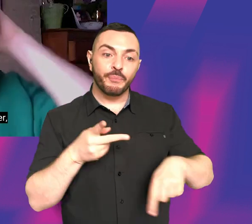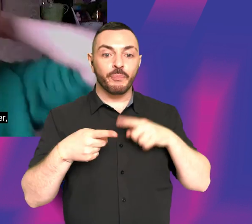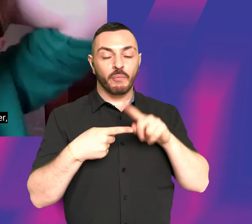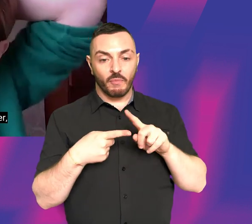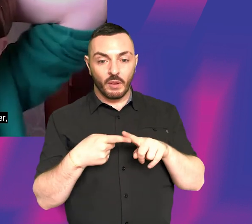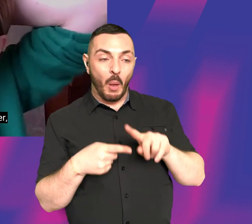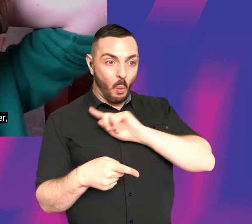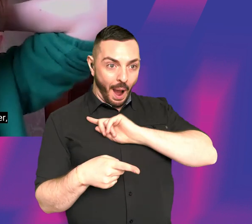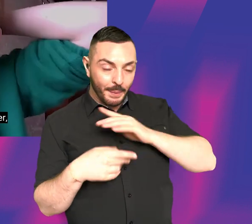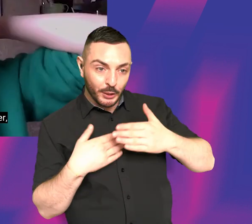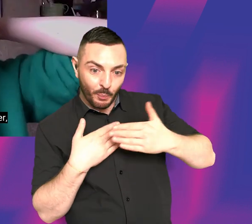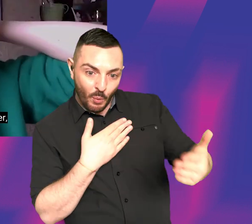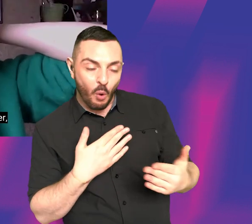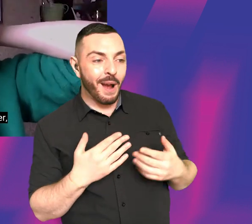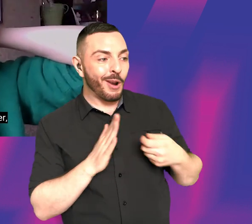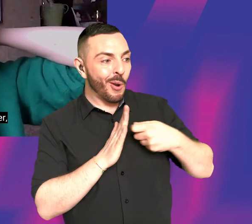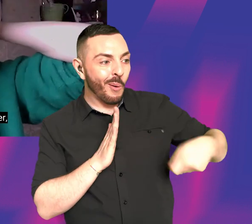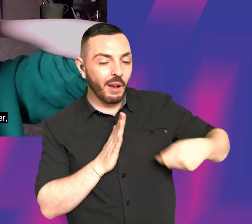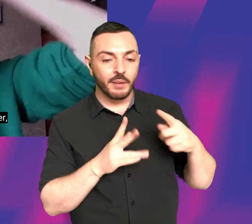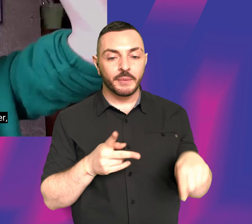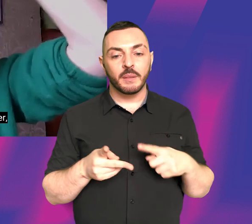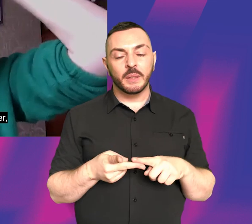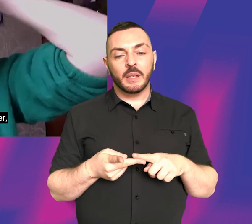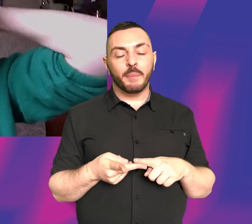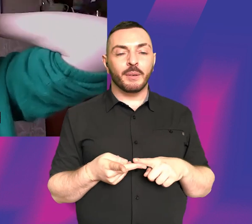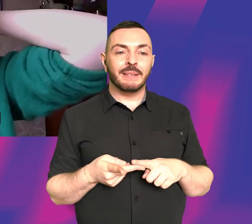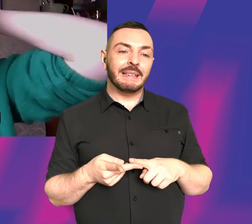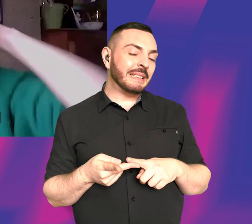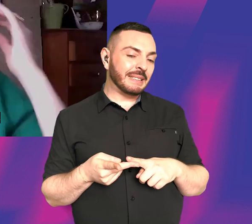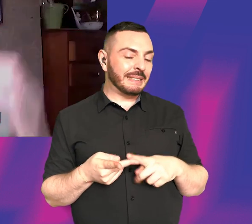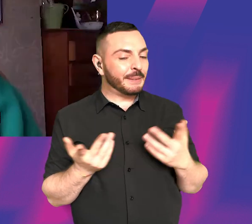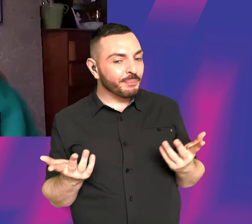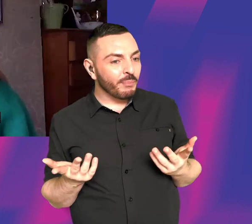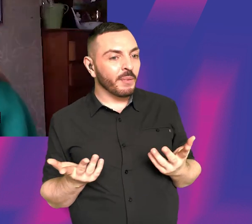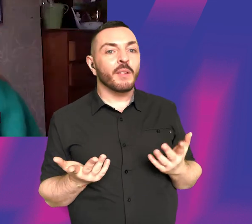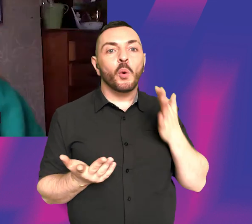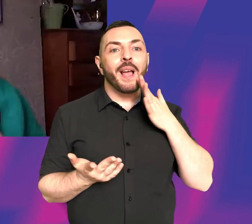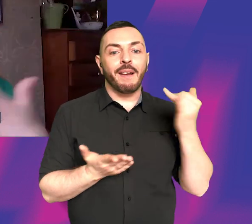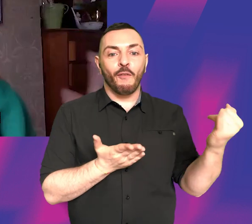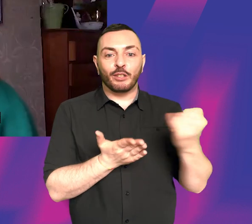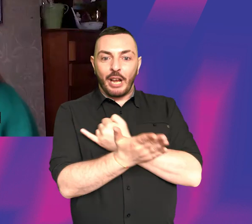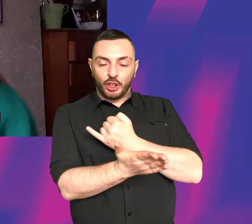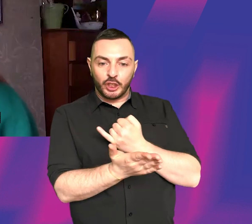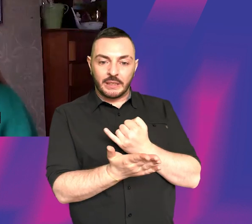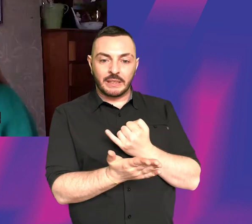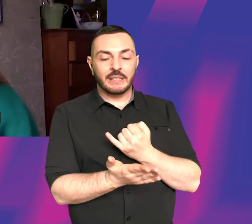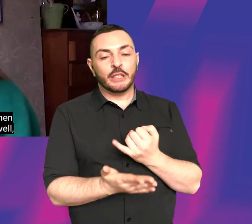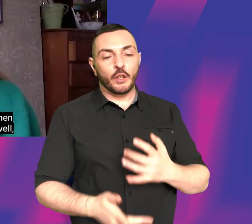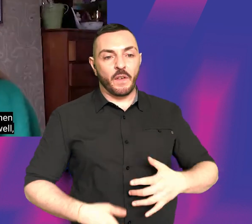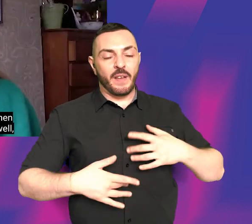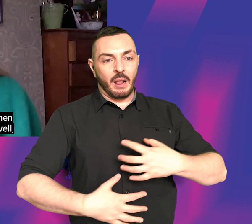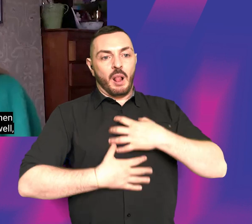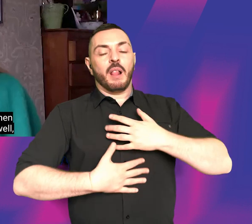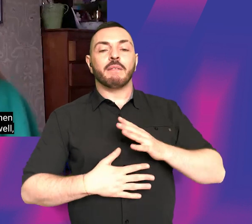writing for more and more and longer, but also it will be less painful. I think when the inevitable process of kind of rejection,